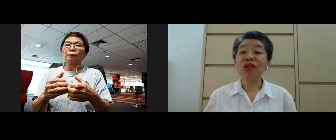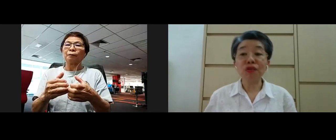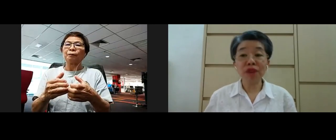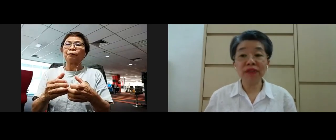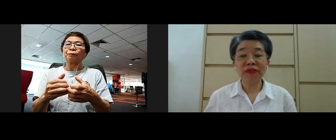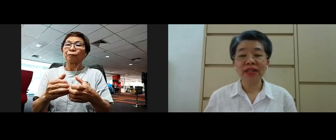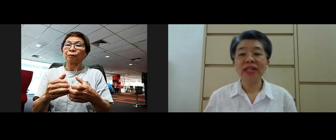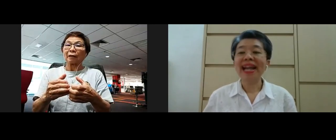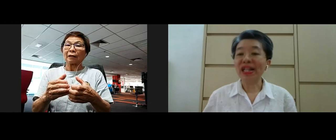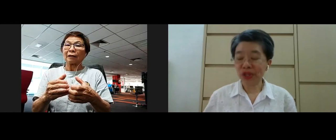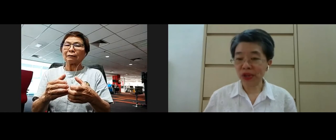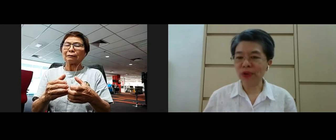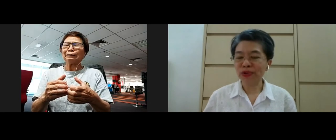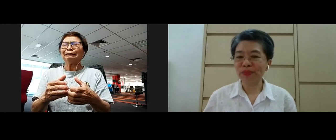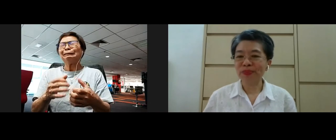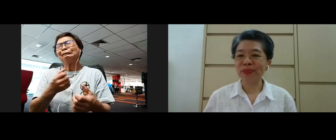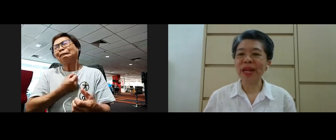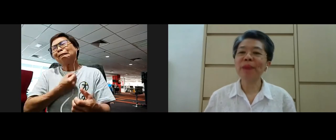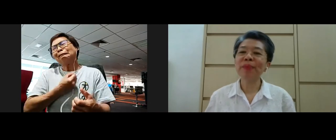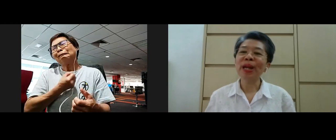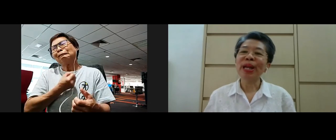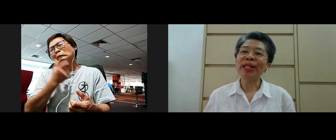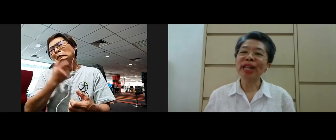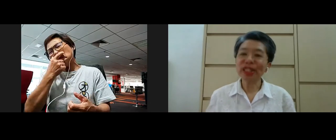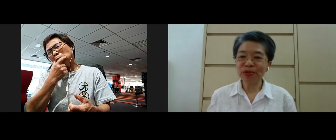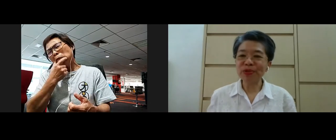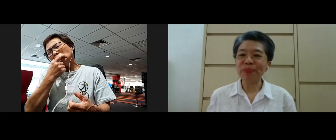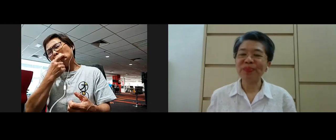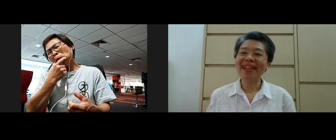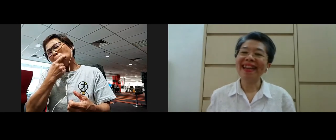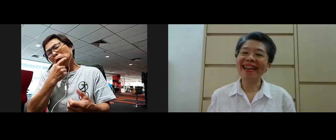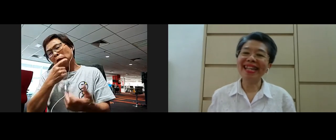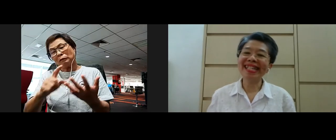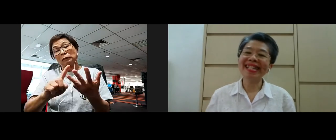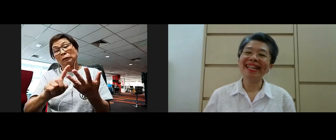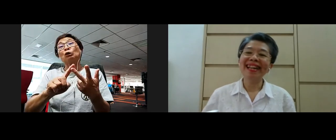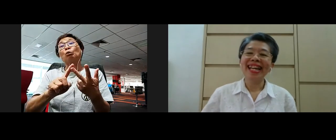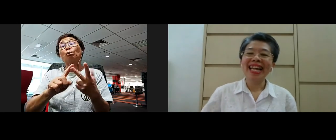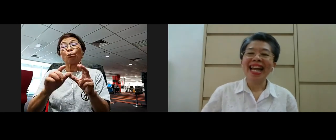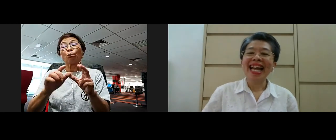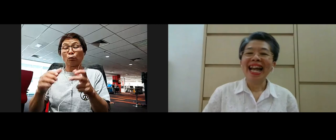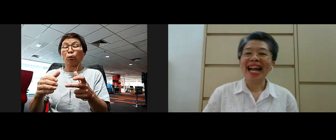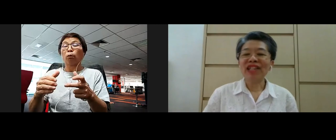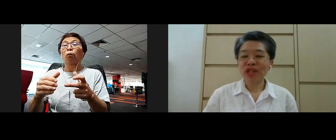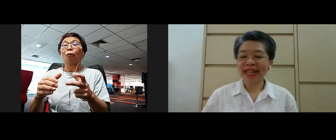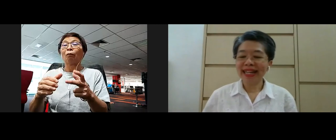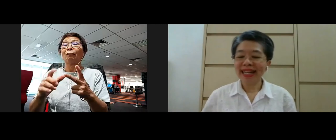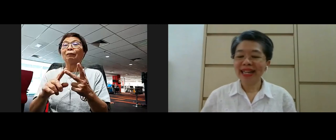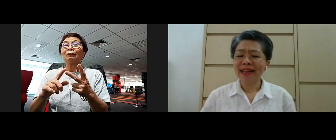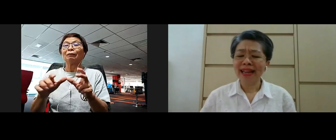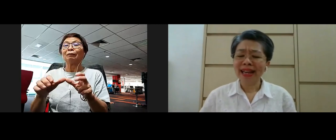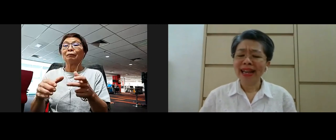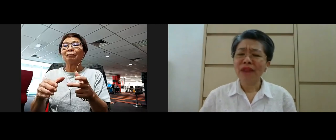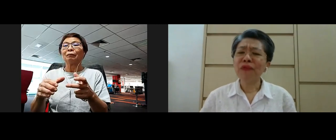grief and sorrow yeah the third group is actually